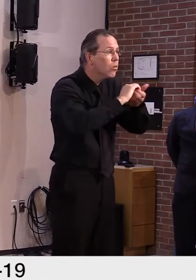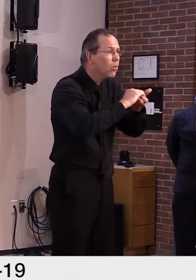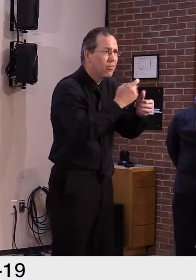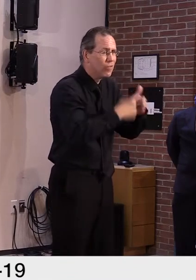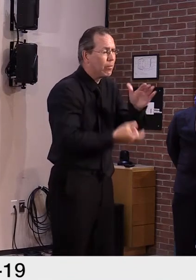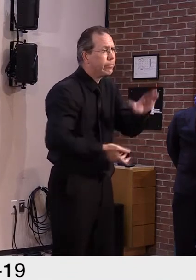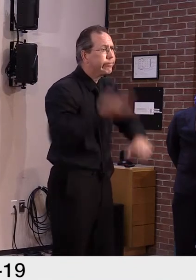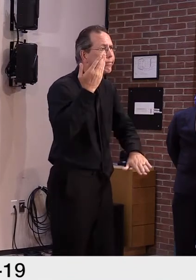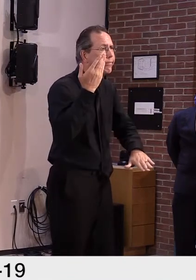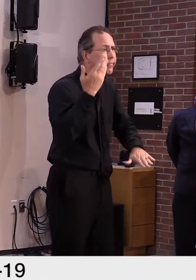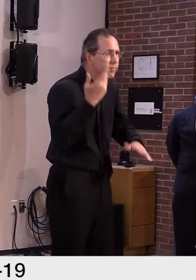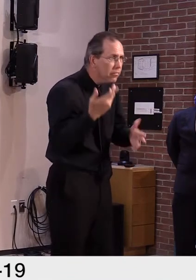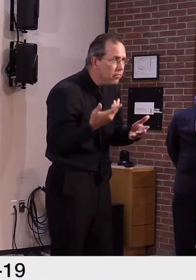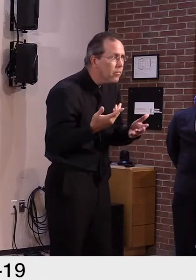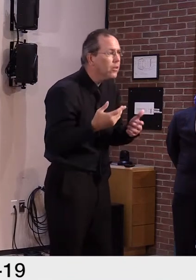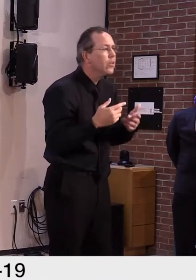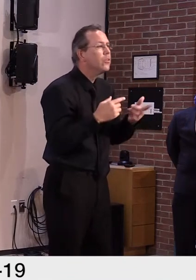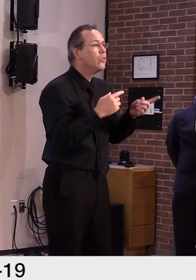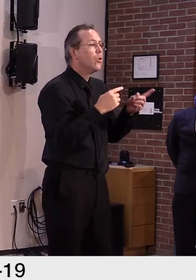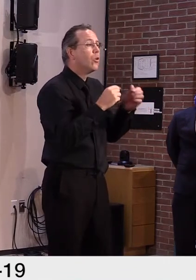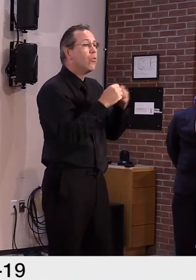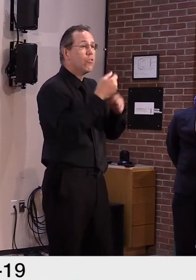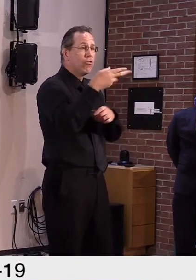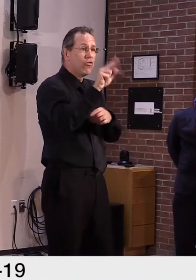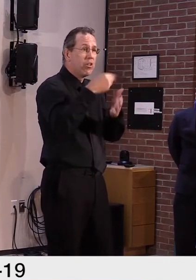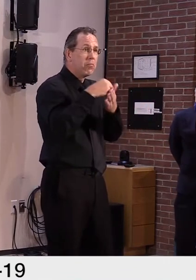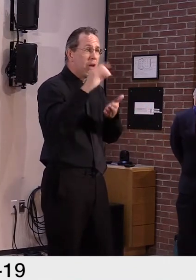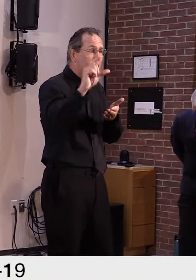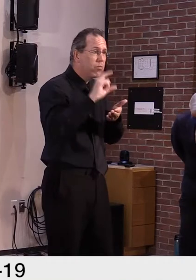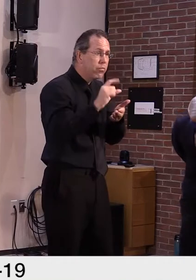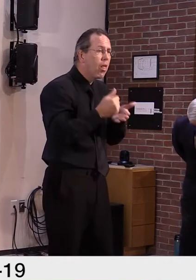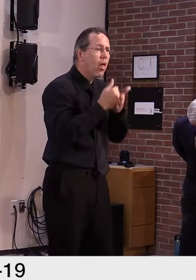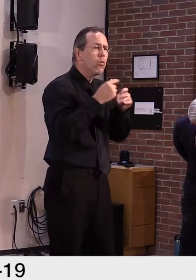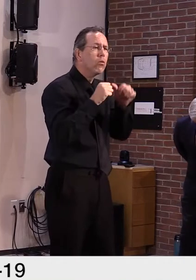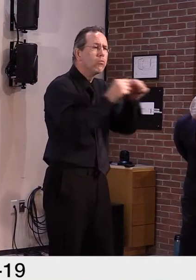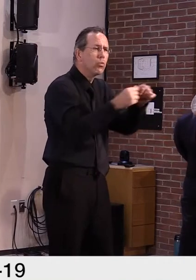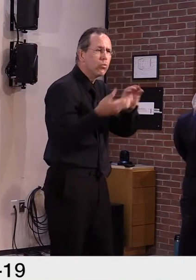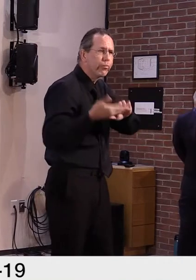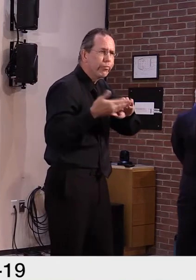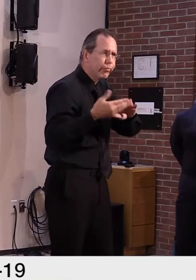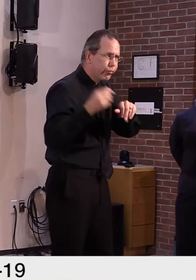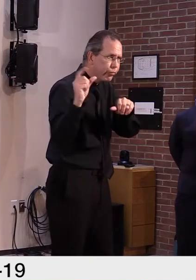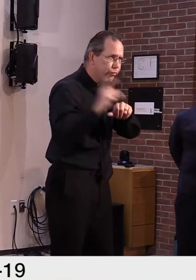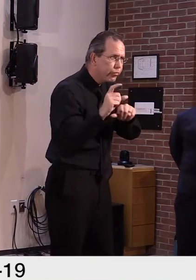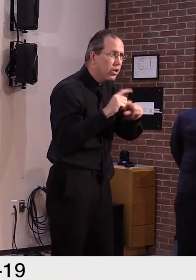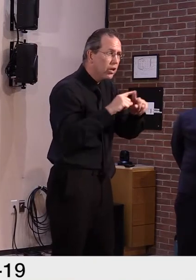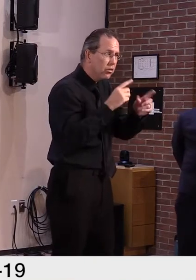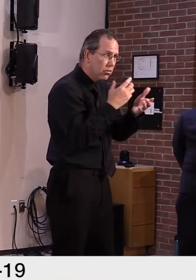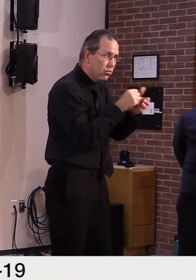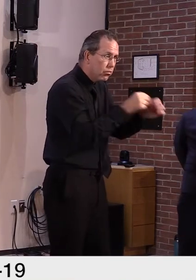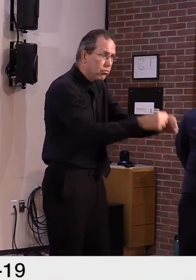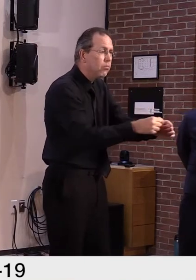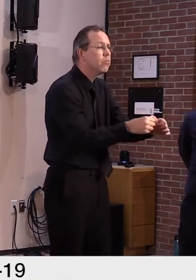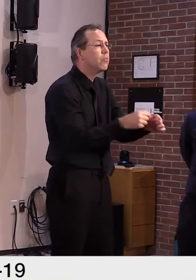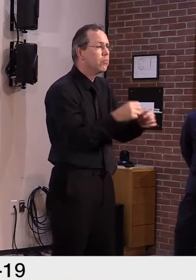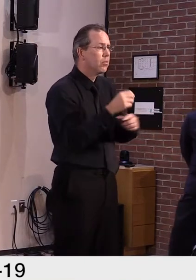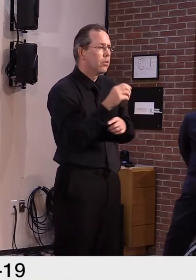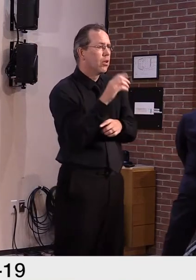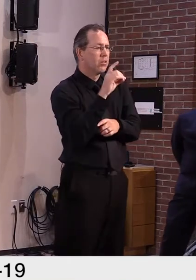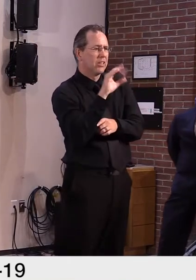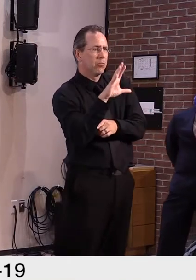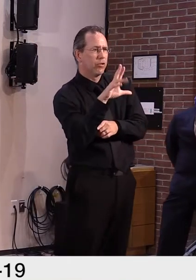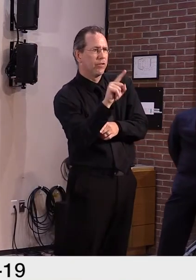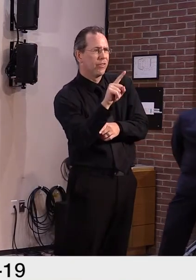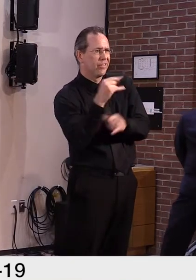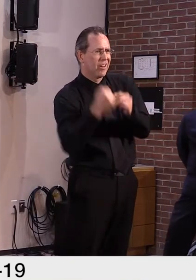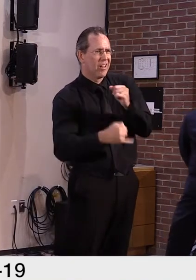first part of the year. The other measures that the state has put into place is to make sure that all of the hub locations can